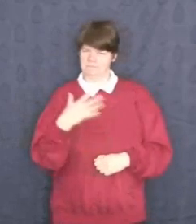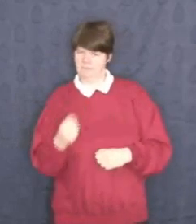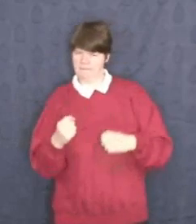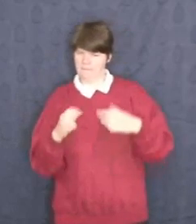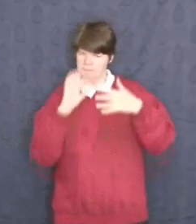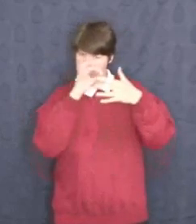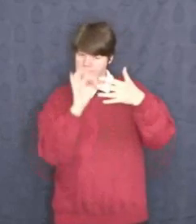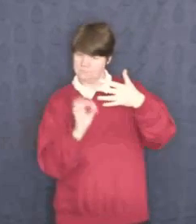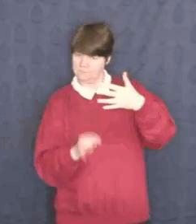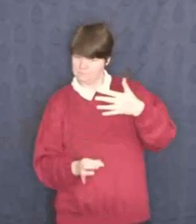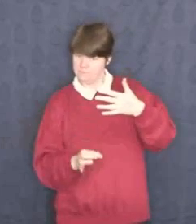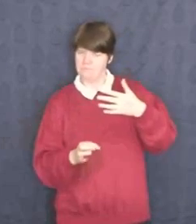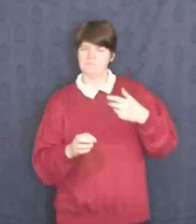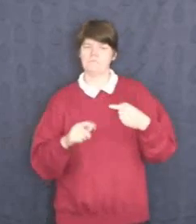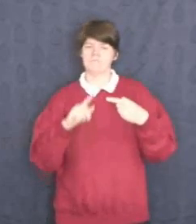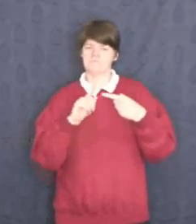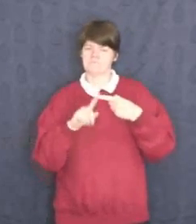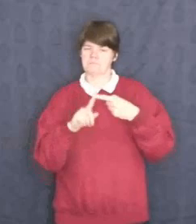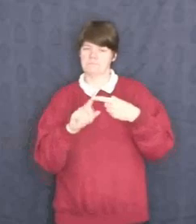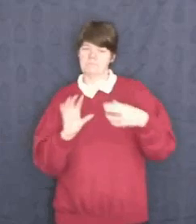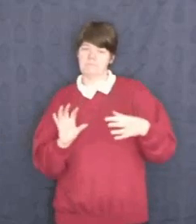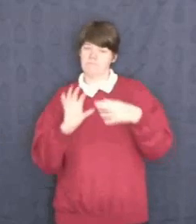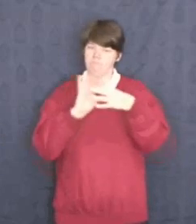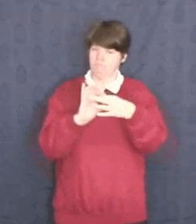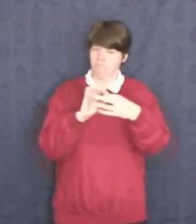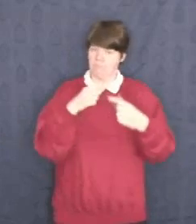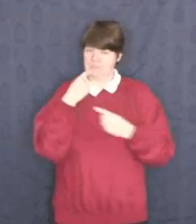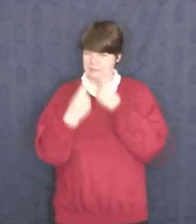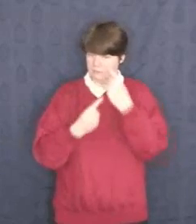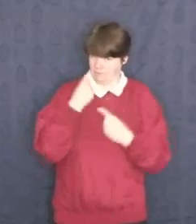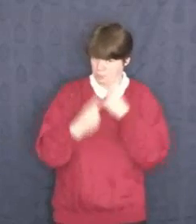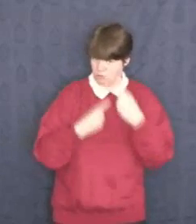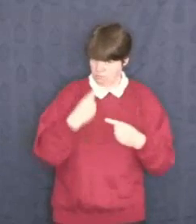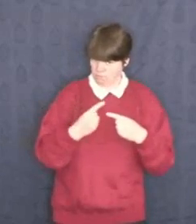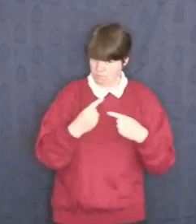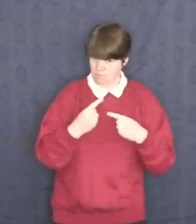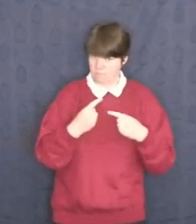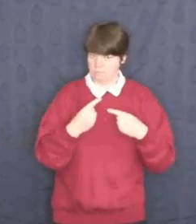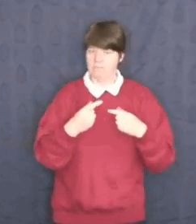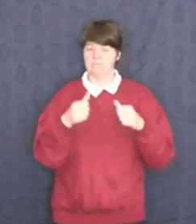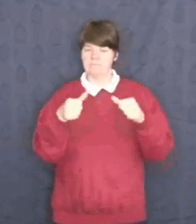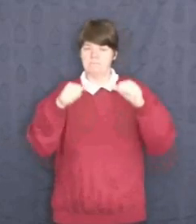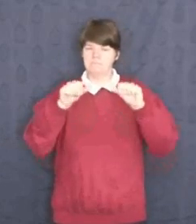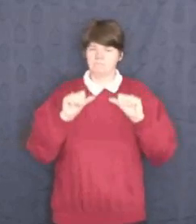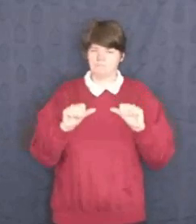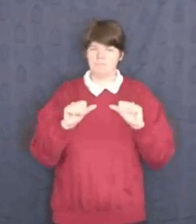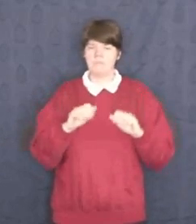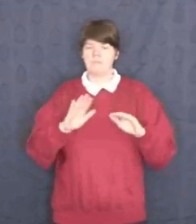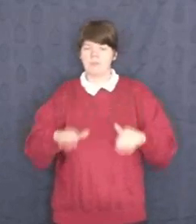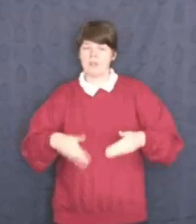We have a menu down below, first of all with contact details. Secondly,